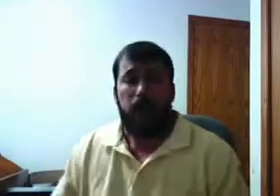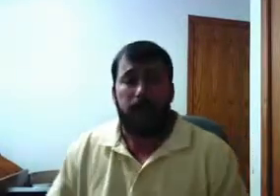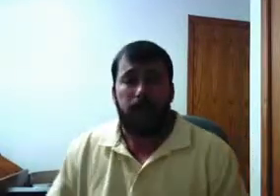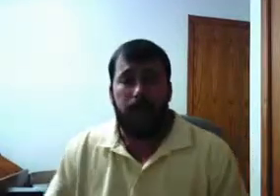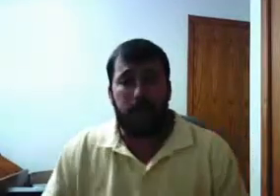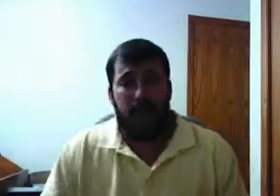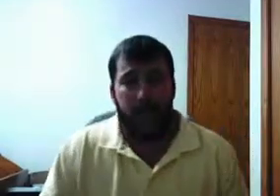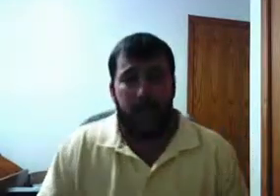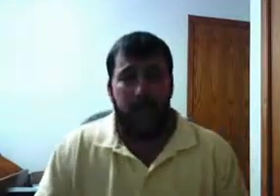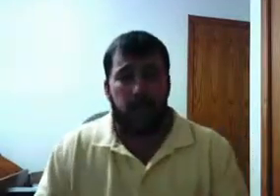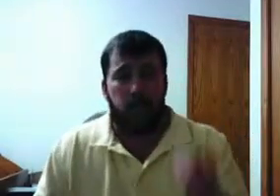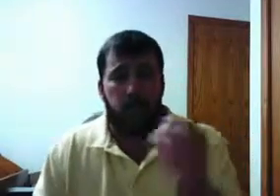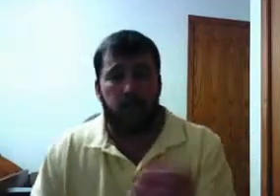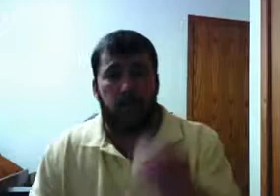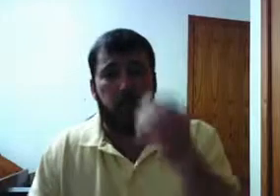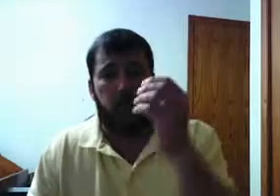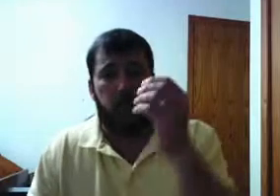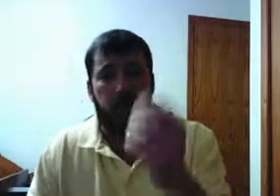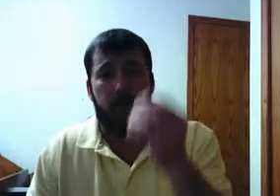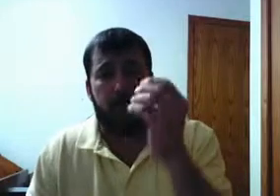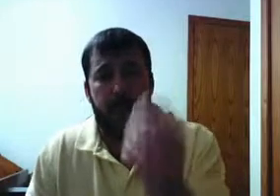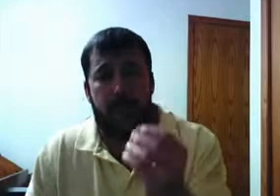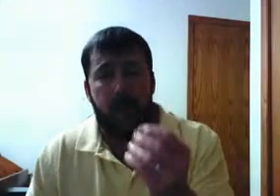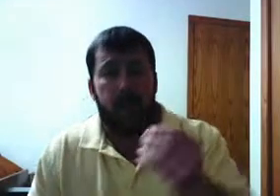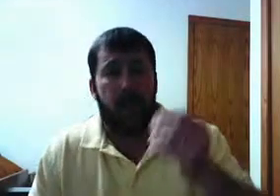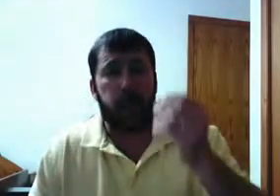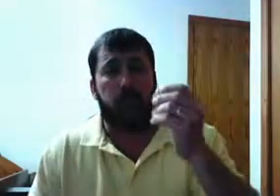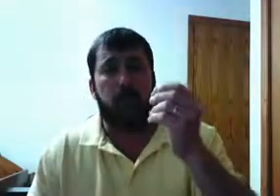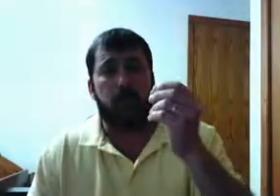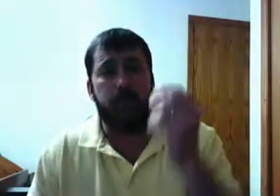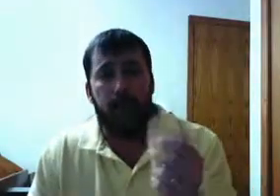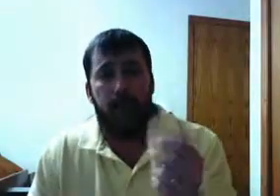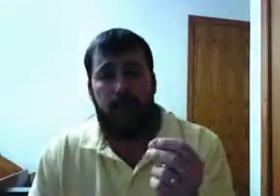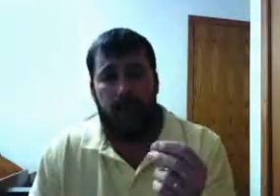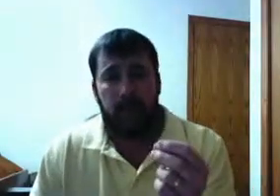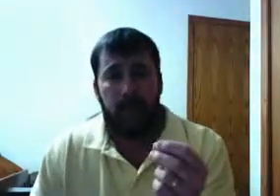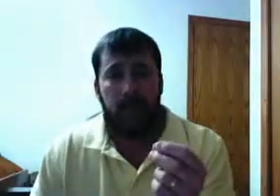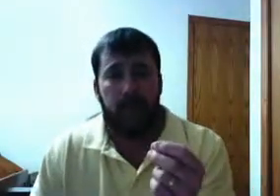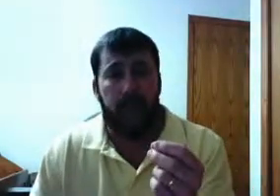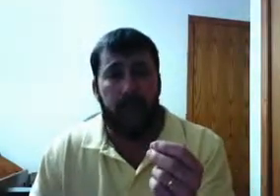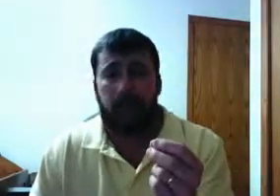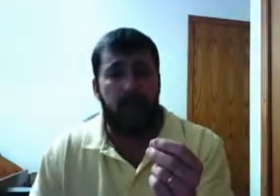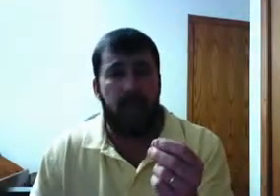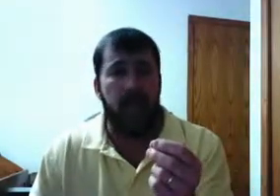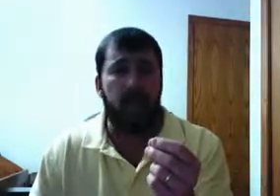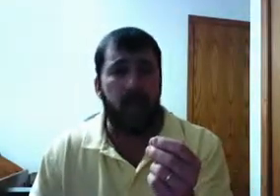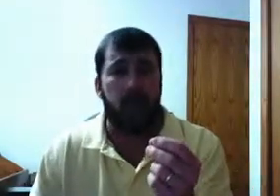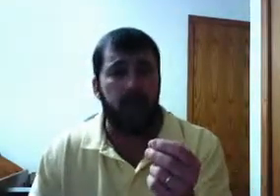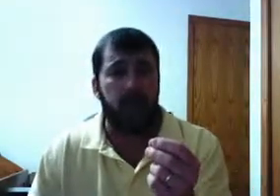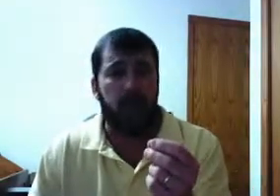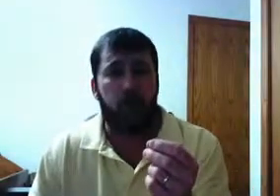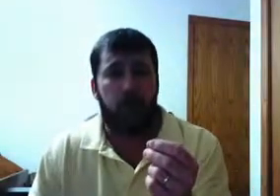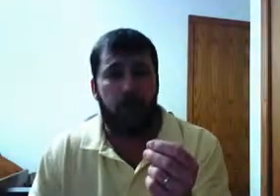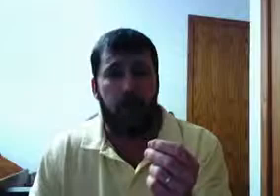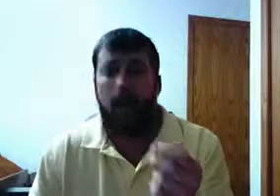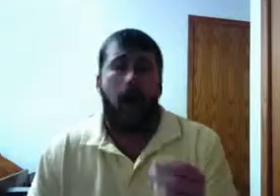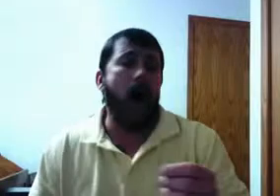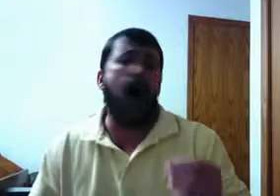They would say, I'm a most miserable human being because all the money that they've got can't buy them love. Glory to God. All